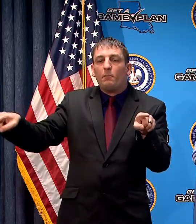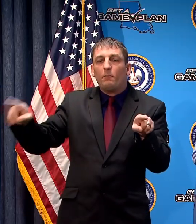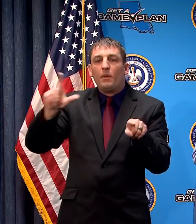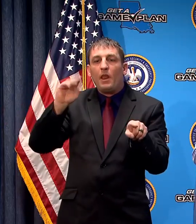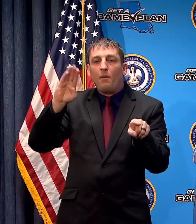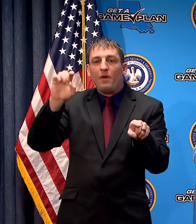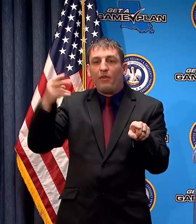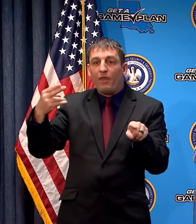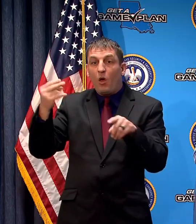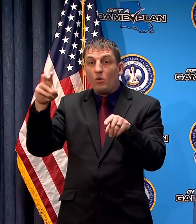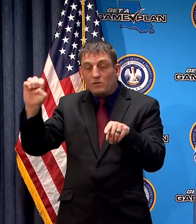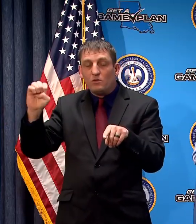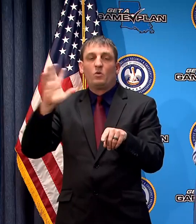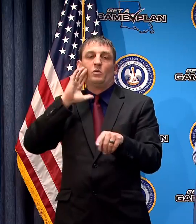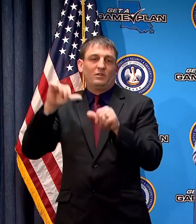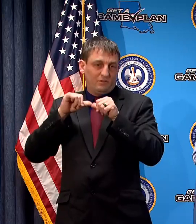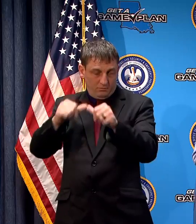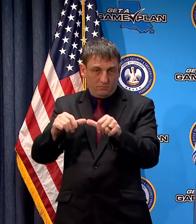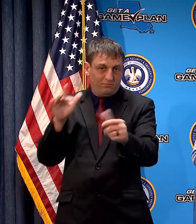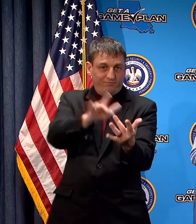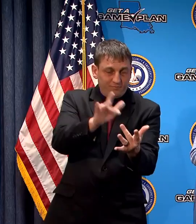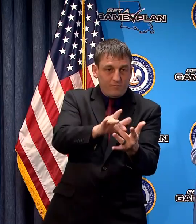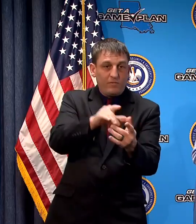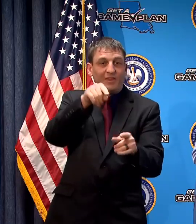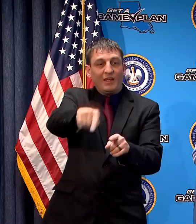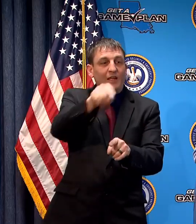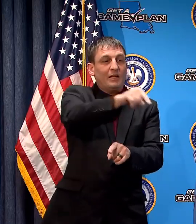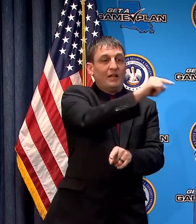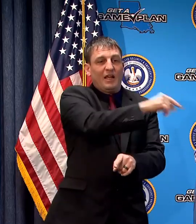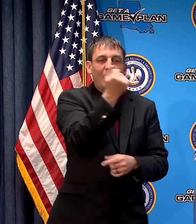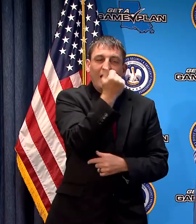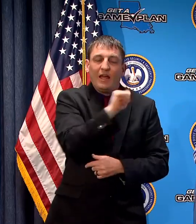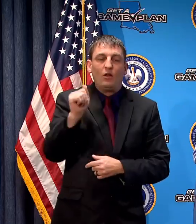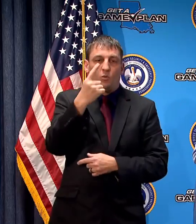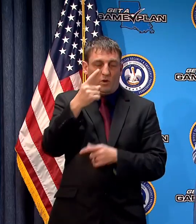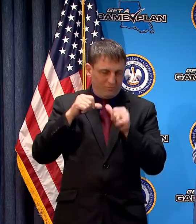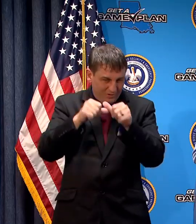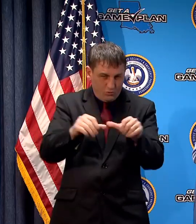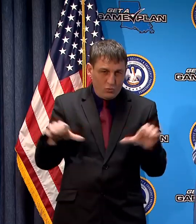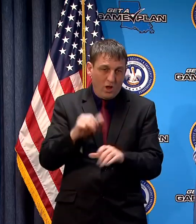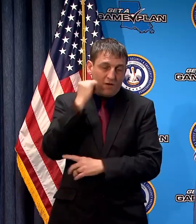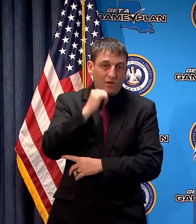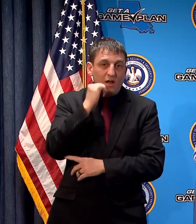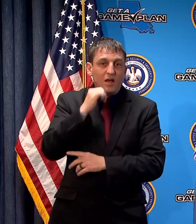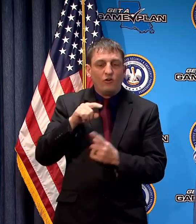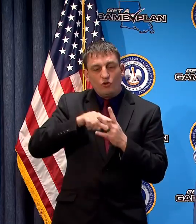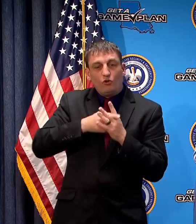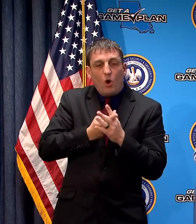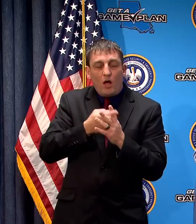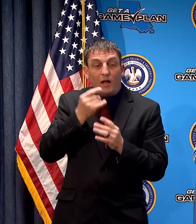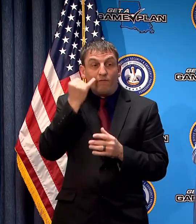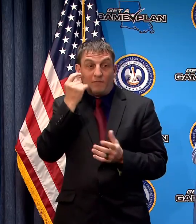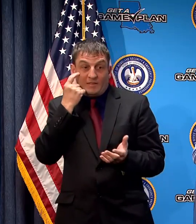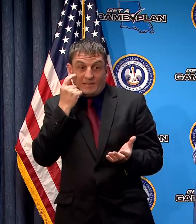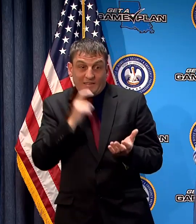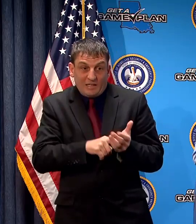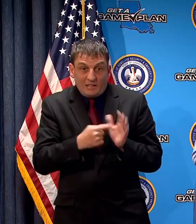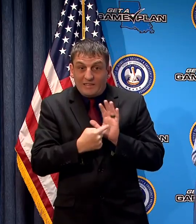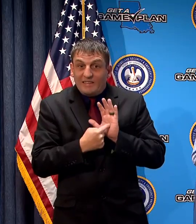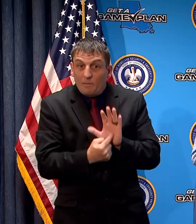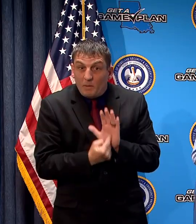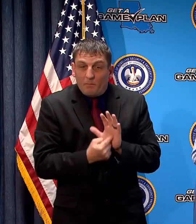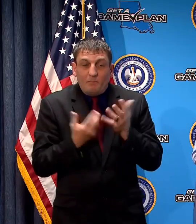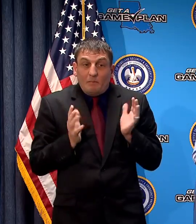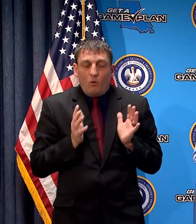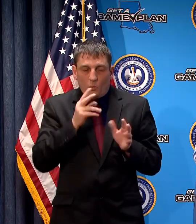Lambeth House and daily contact with any other facility that has people with symptoms we even start at the point of symptoms we want to we want to be very cautious